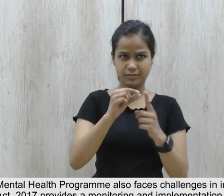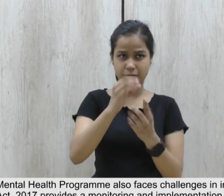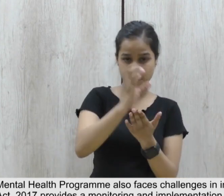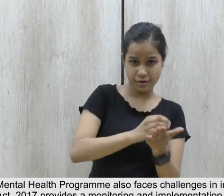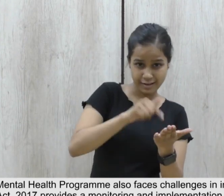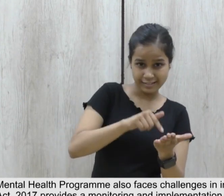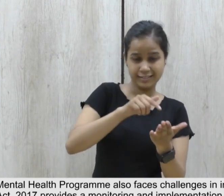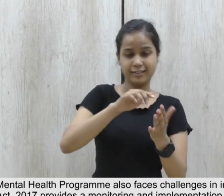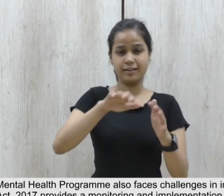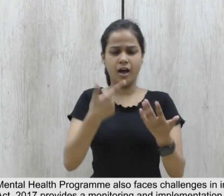in implementation.